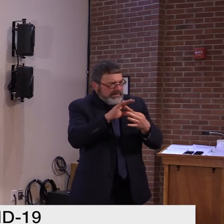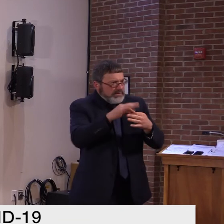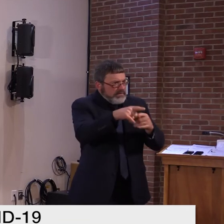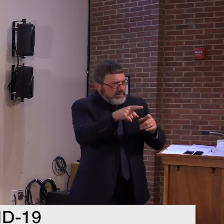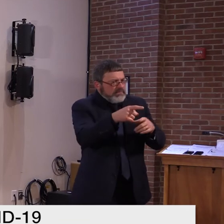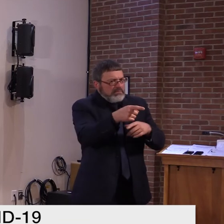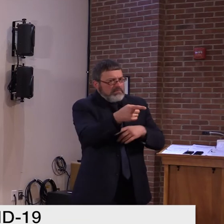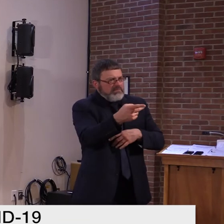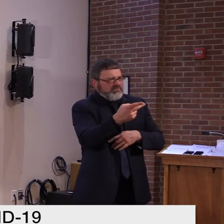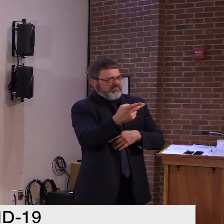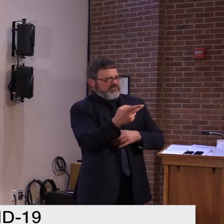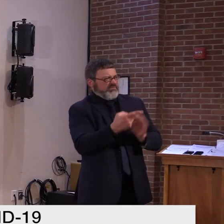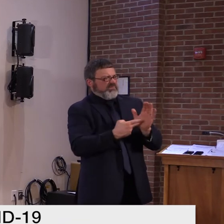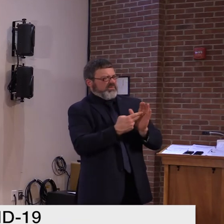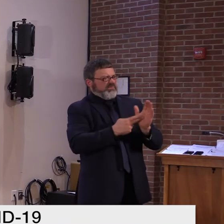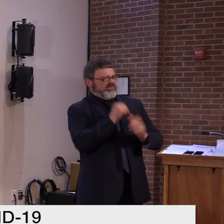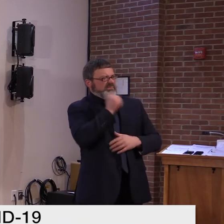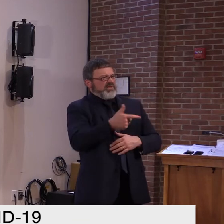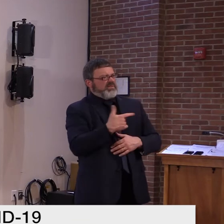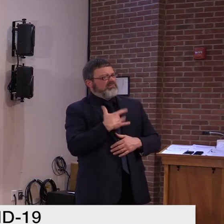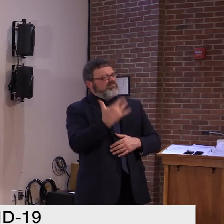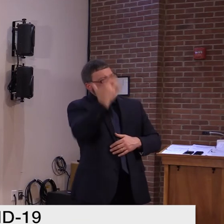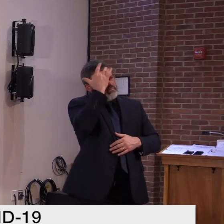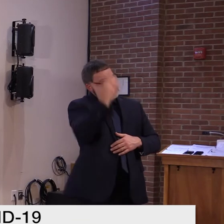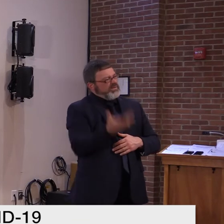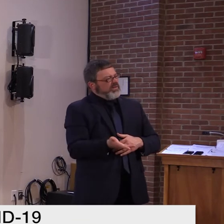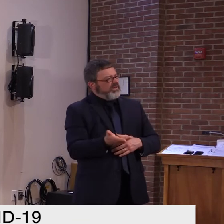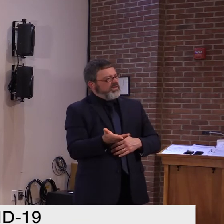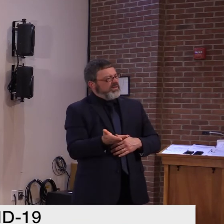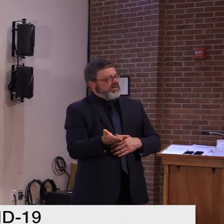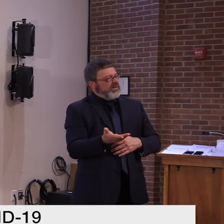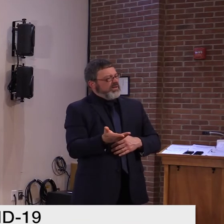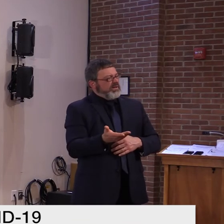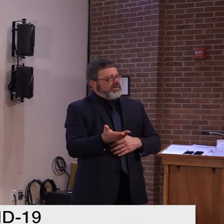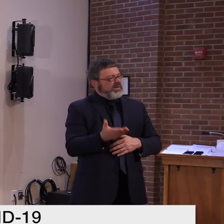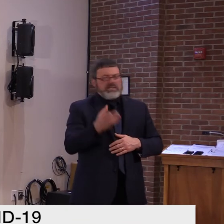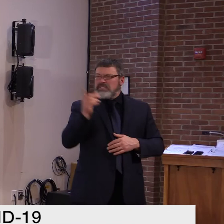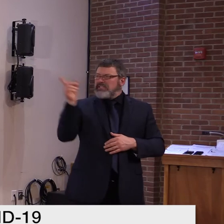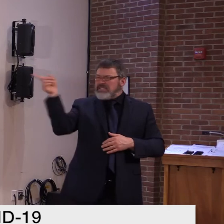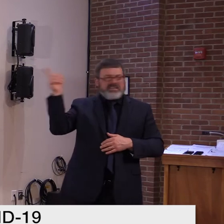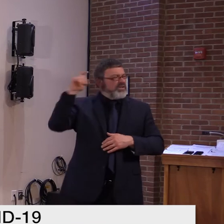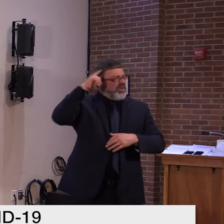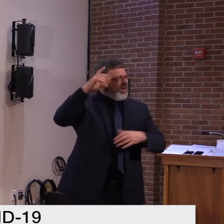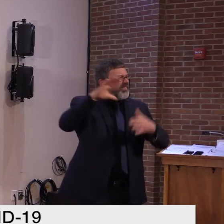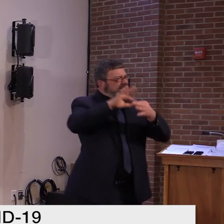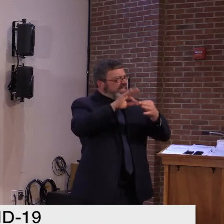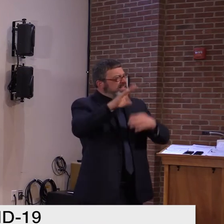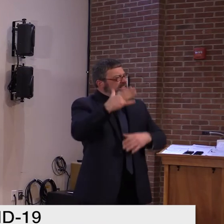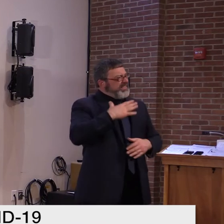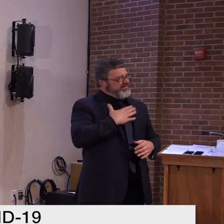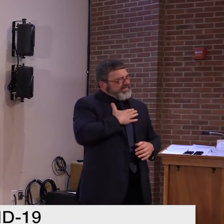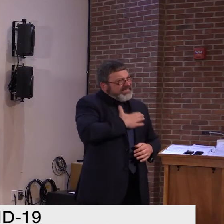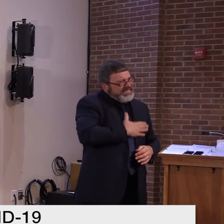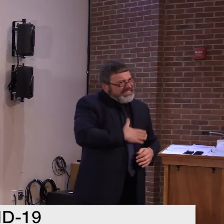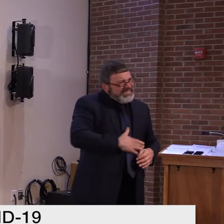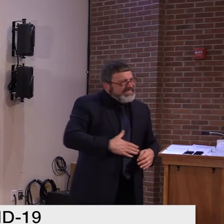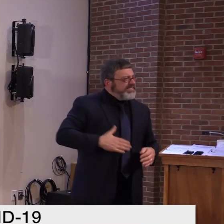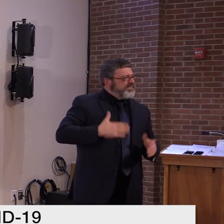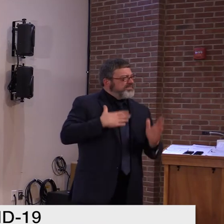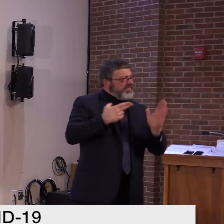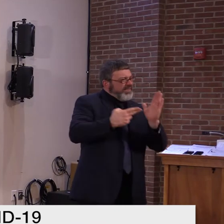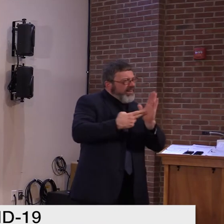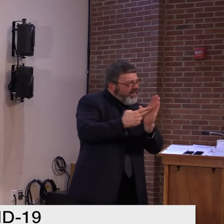when somebody, when the health department calls, answer the phone, provide information that's, uh,